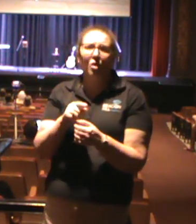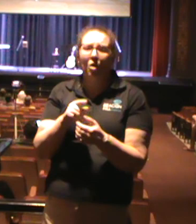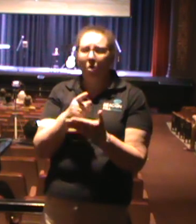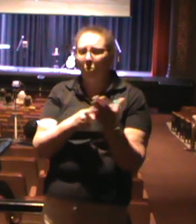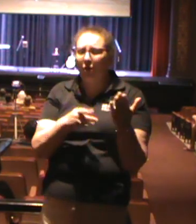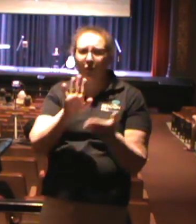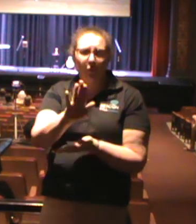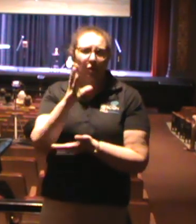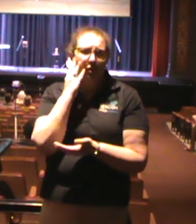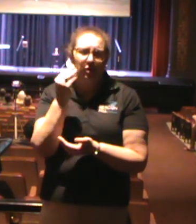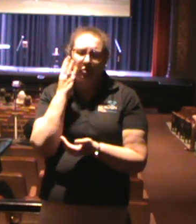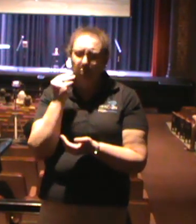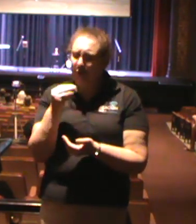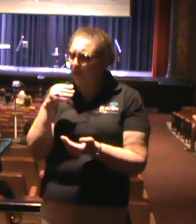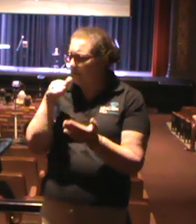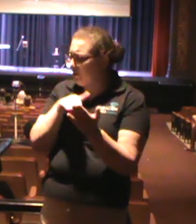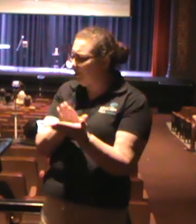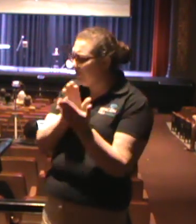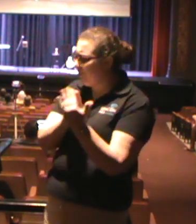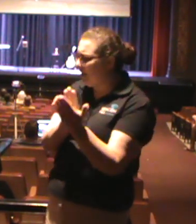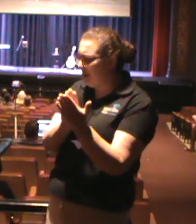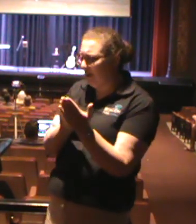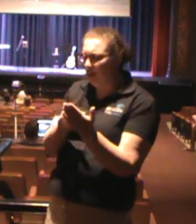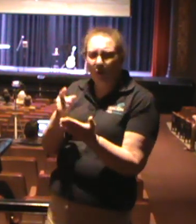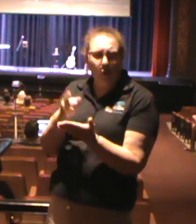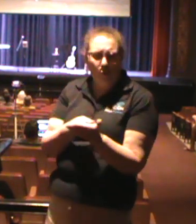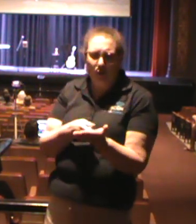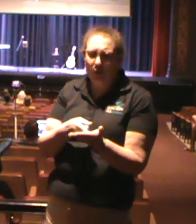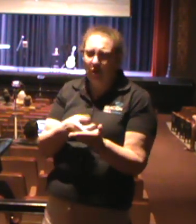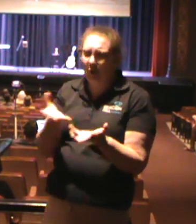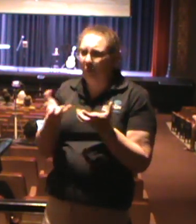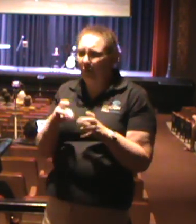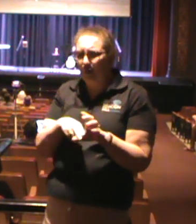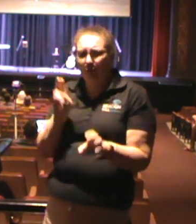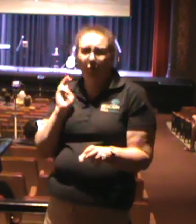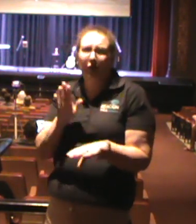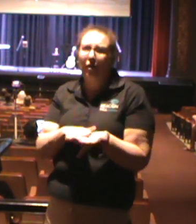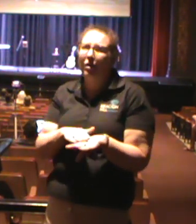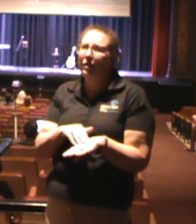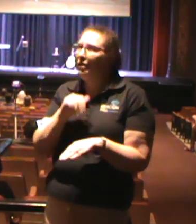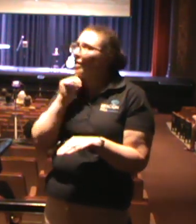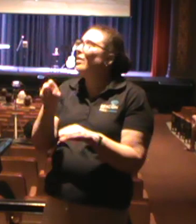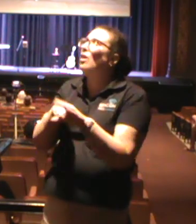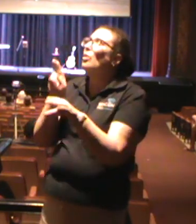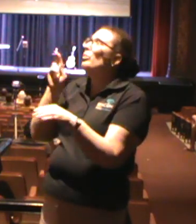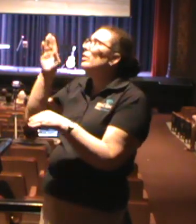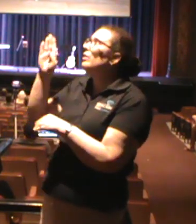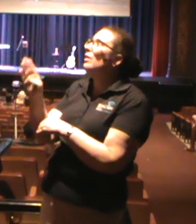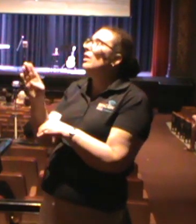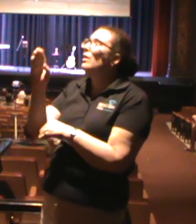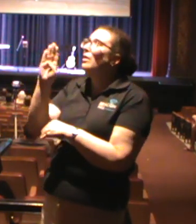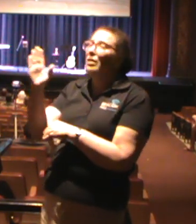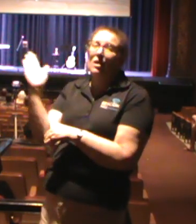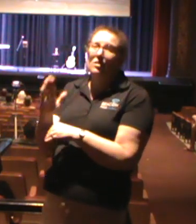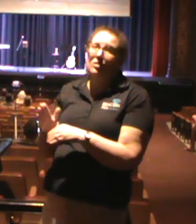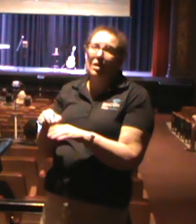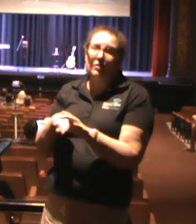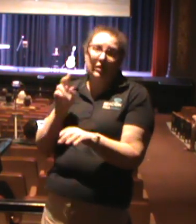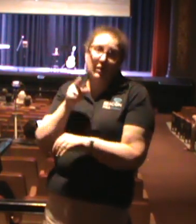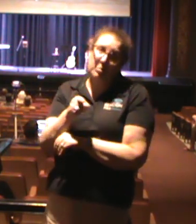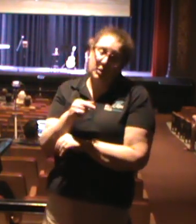what you're facing, what you're about to just throw in the towel. I'm telling you, don't give up on God. Because he's never given up on you.